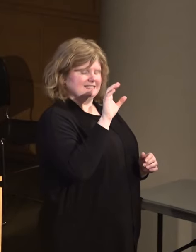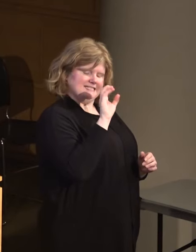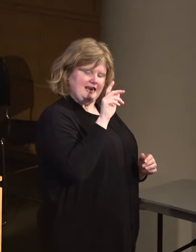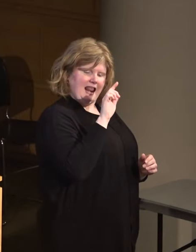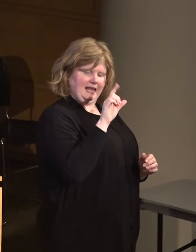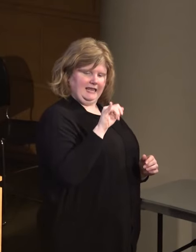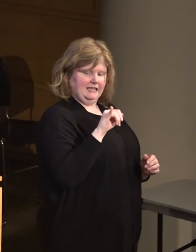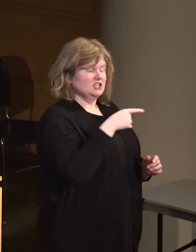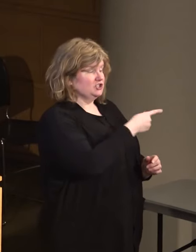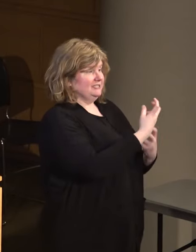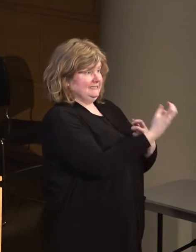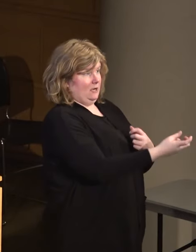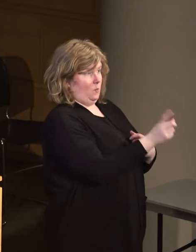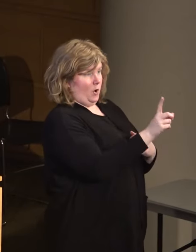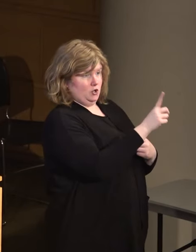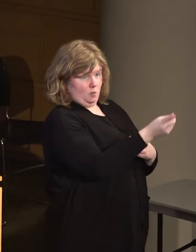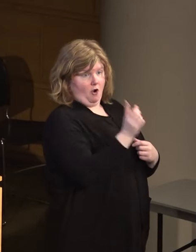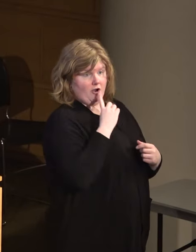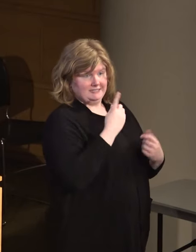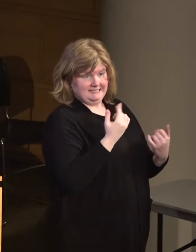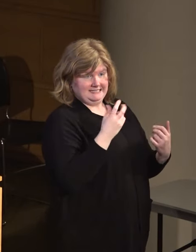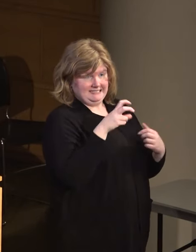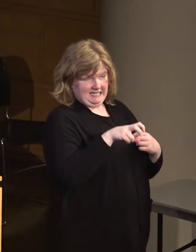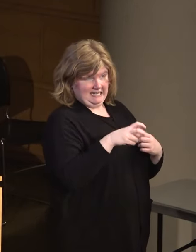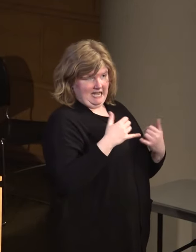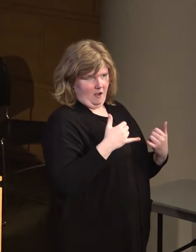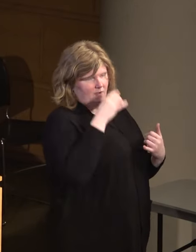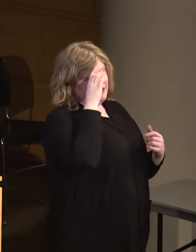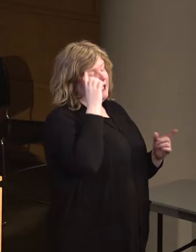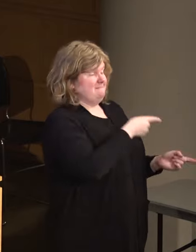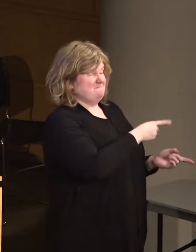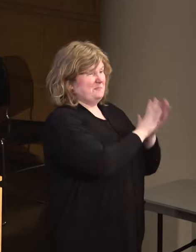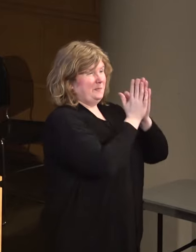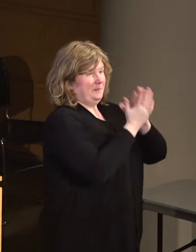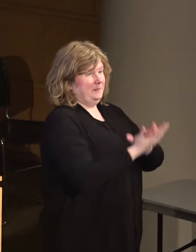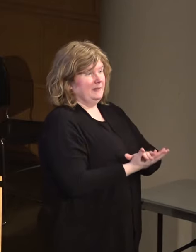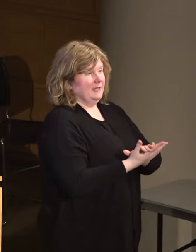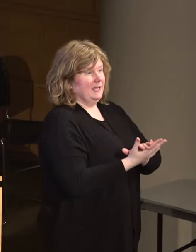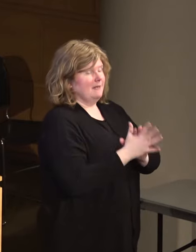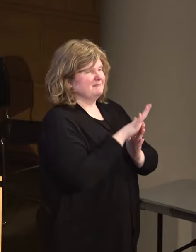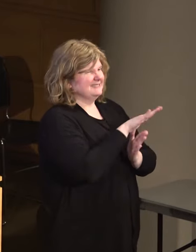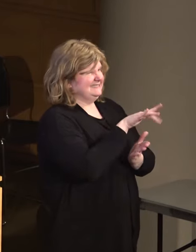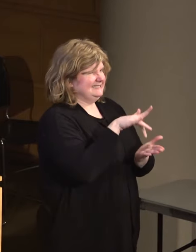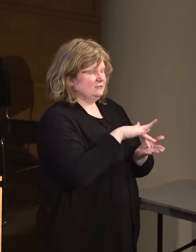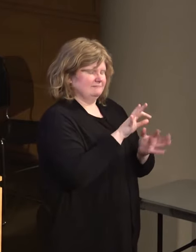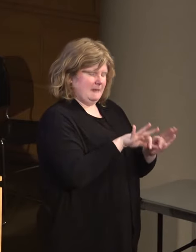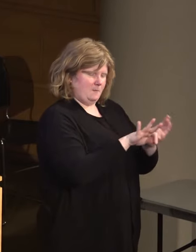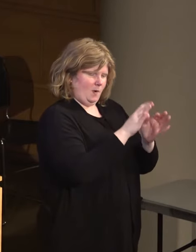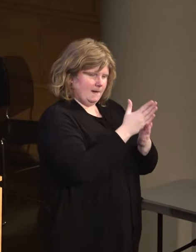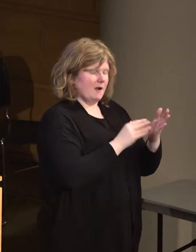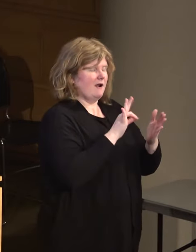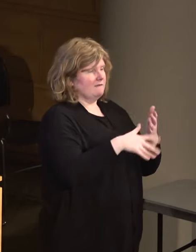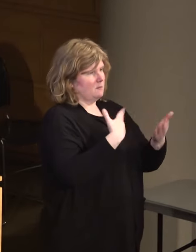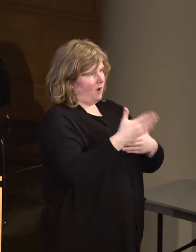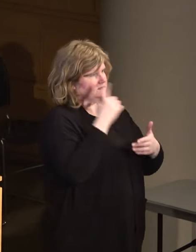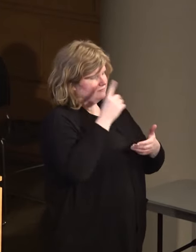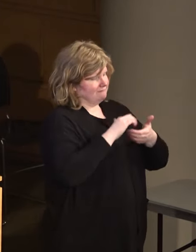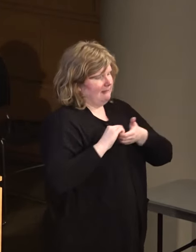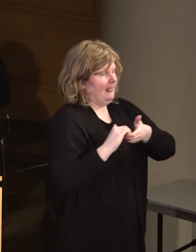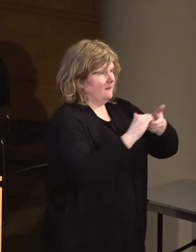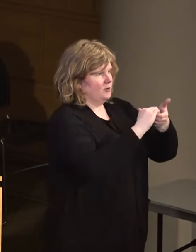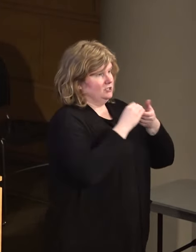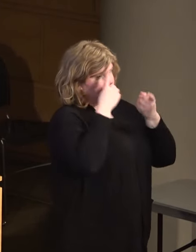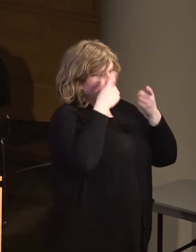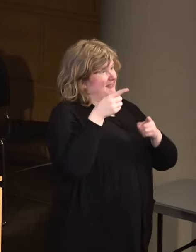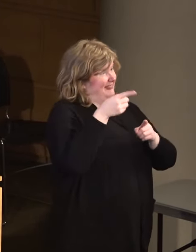sat where you are sitting now, and then has become a central part of the process for the collaborative agreement